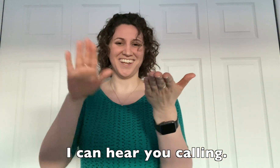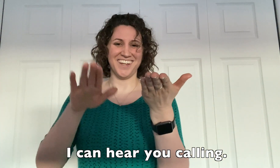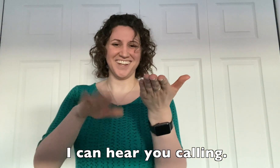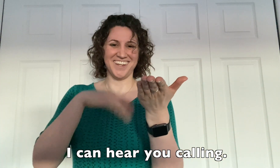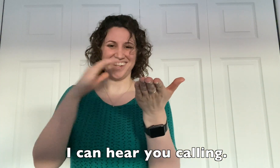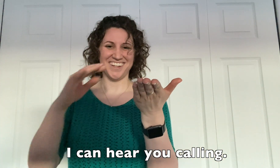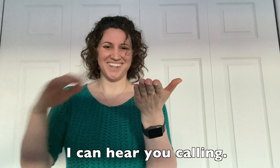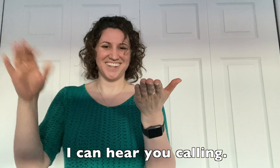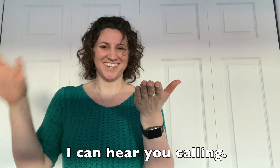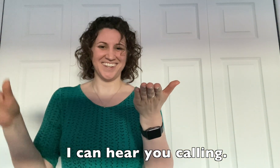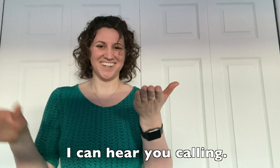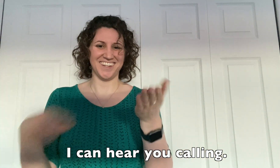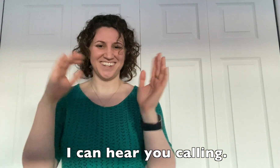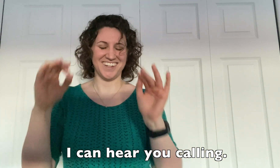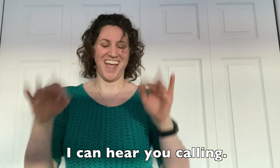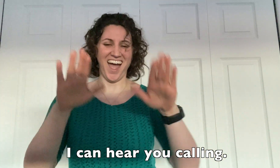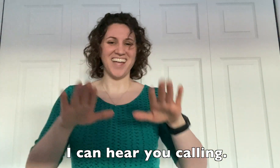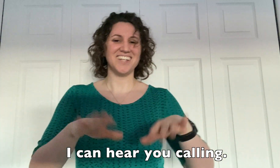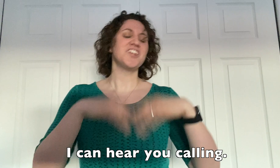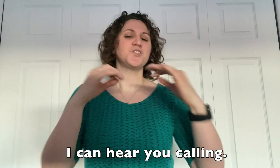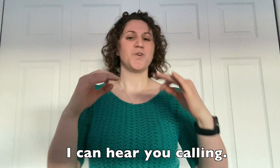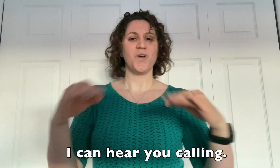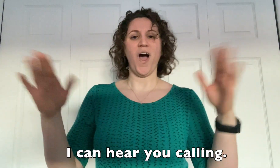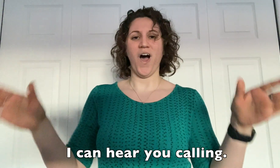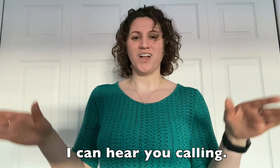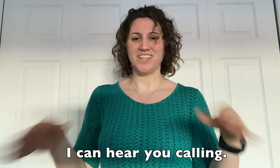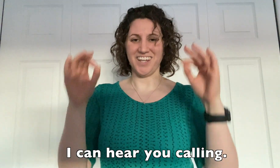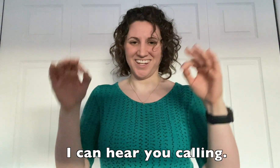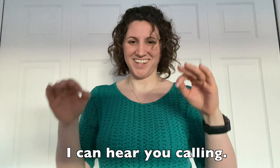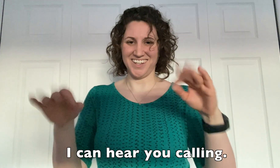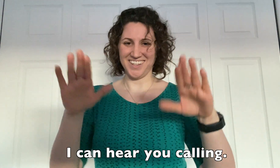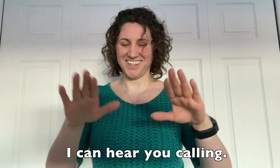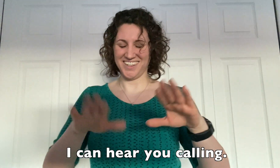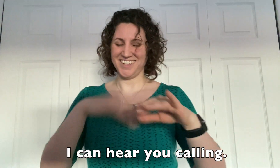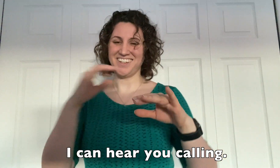Oye, hear us calls?